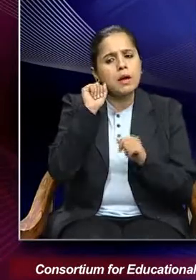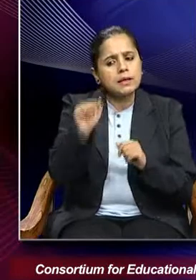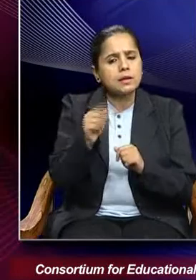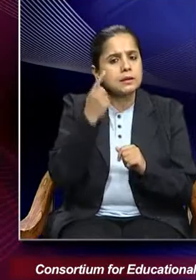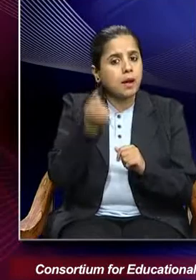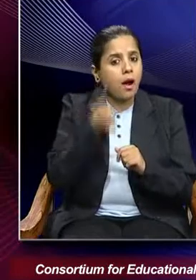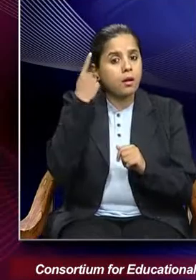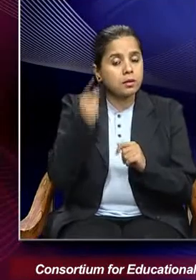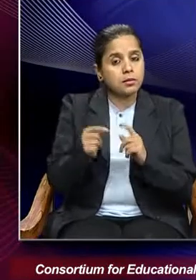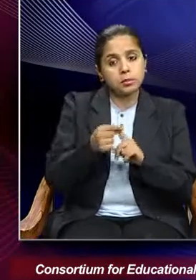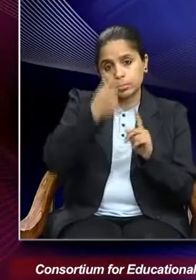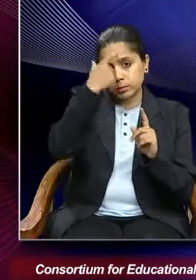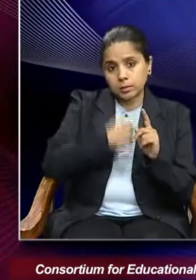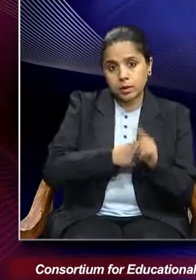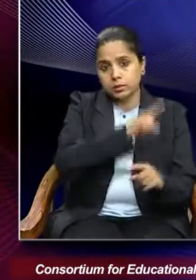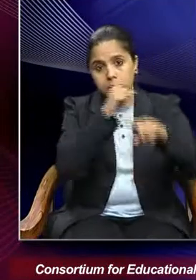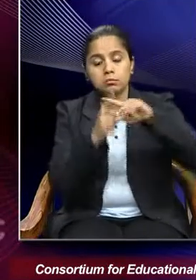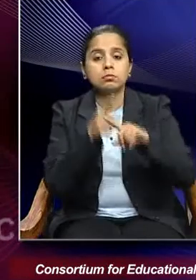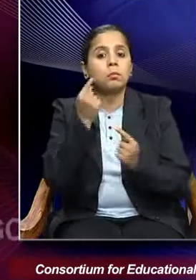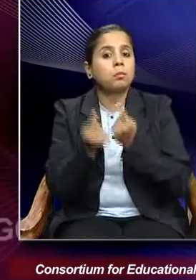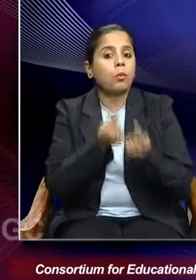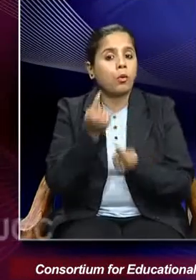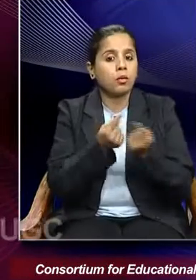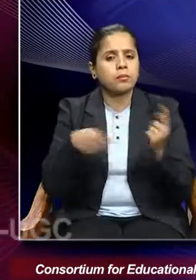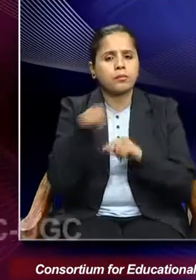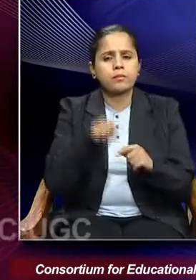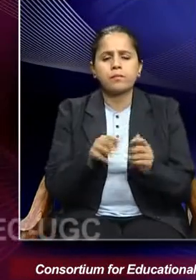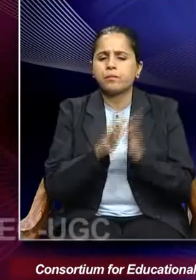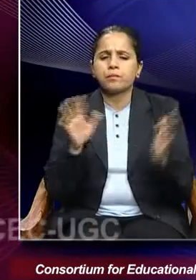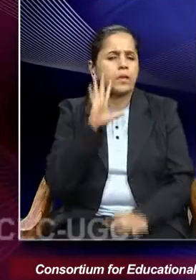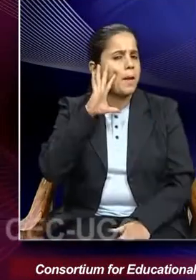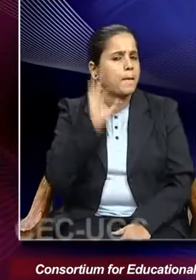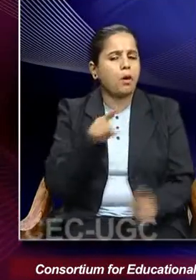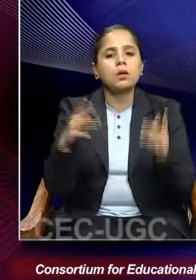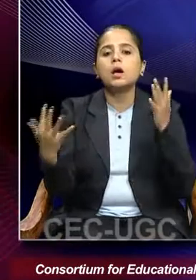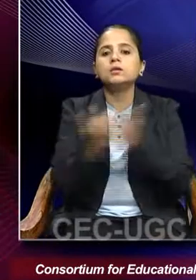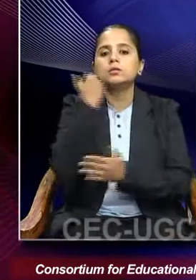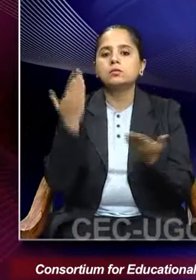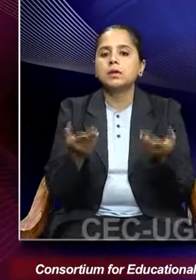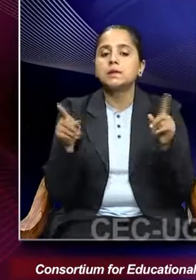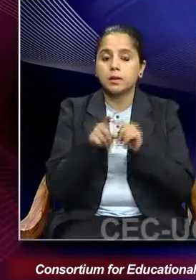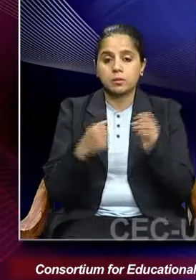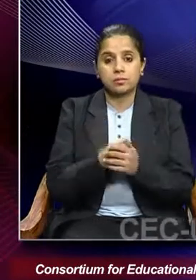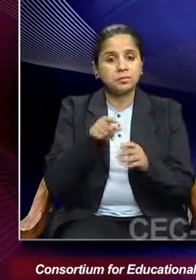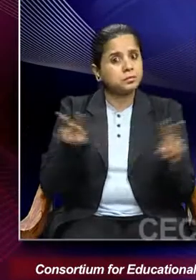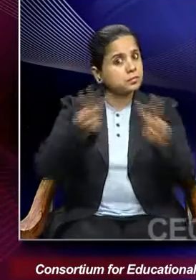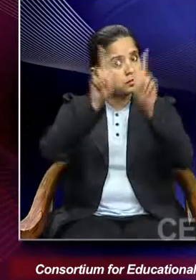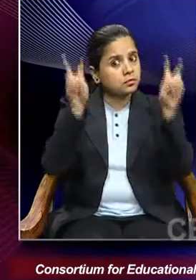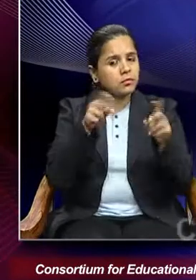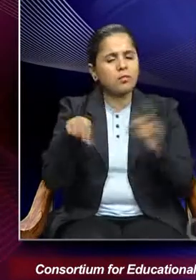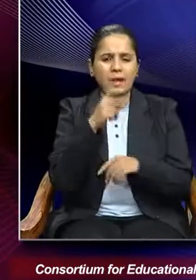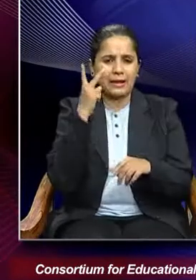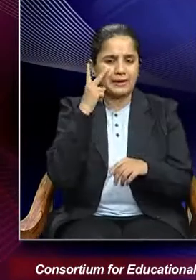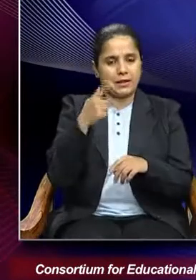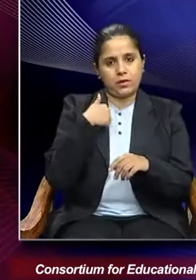personal as political is a very important achievement. This theme looks